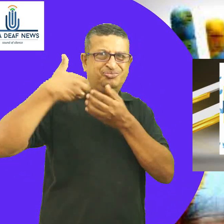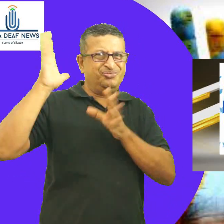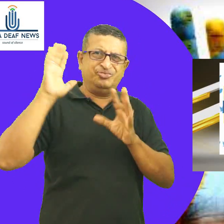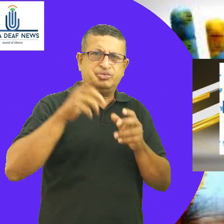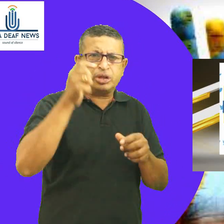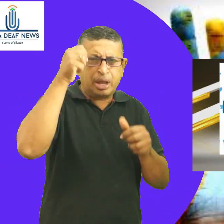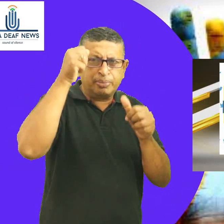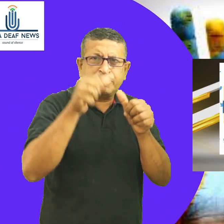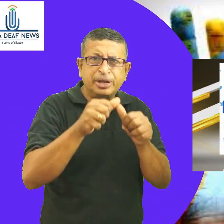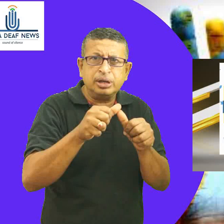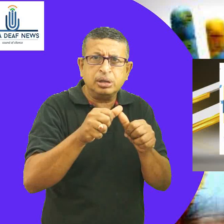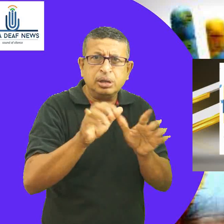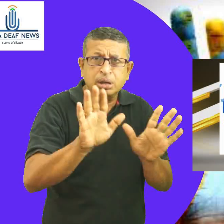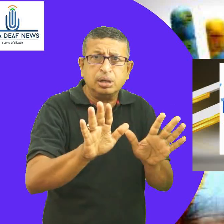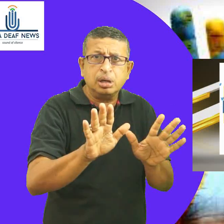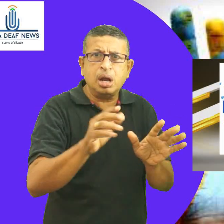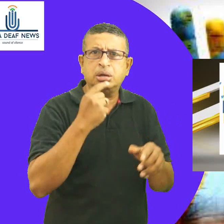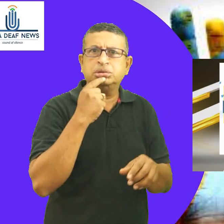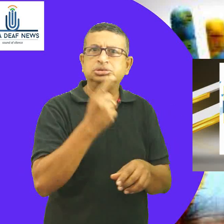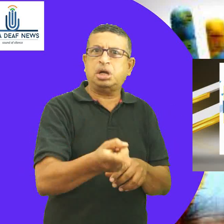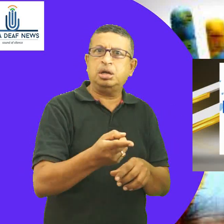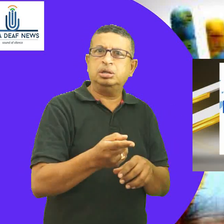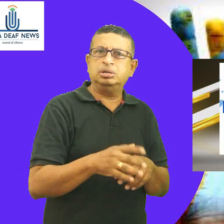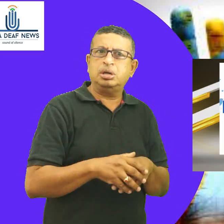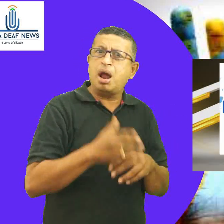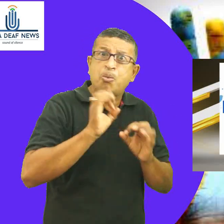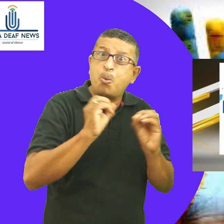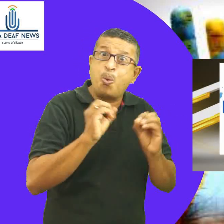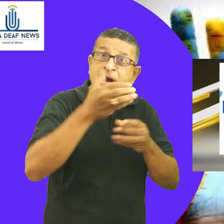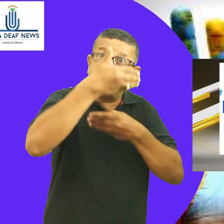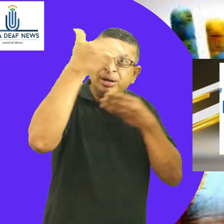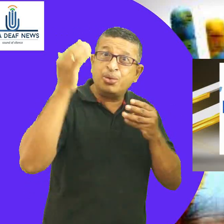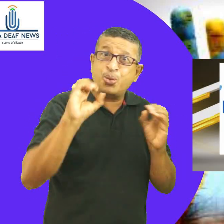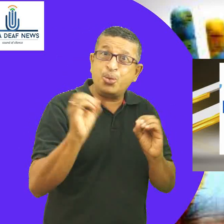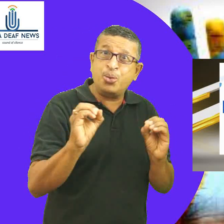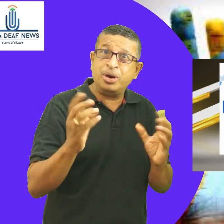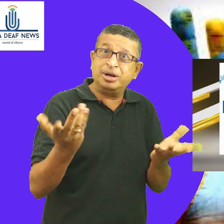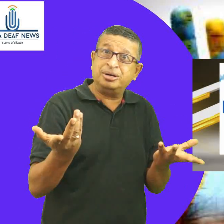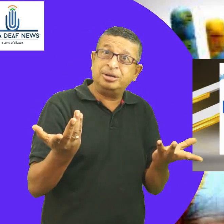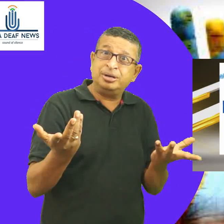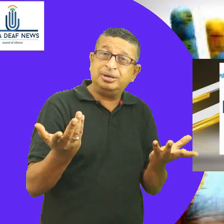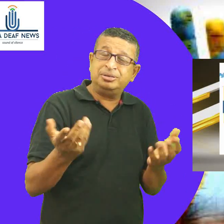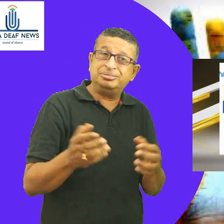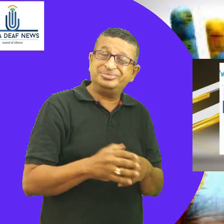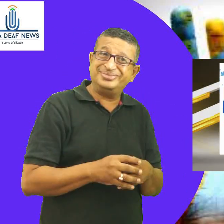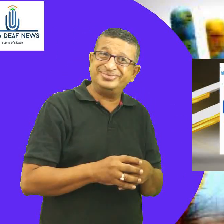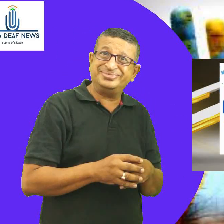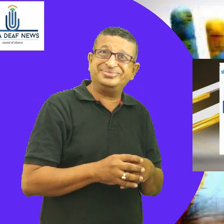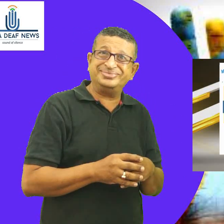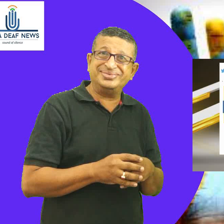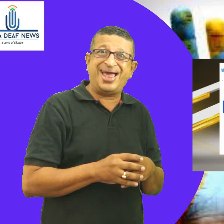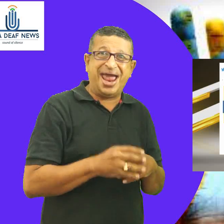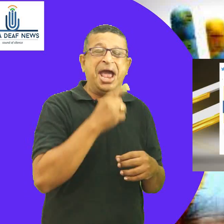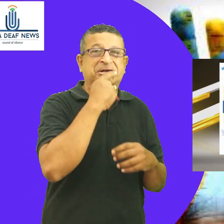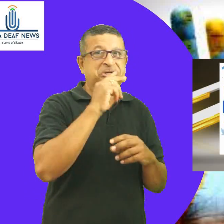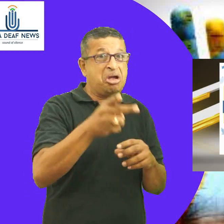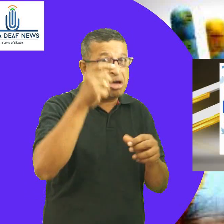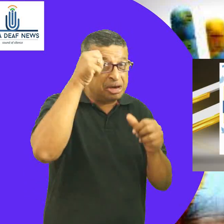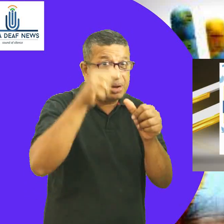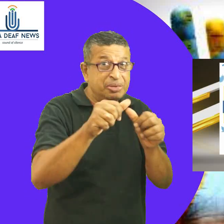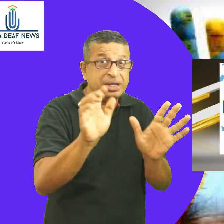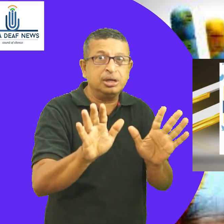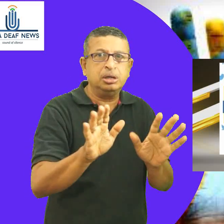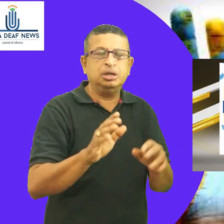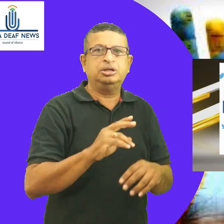quoting now the dossier of lies presented by Pakistan enjoys zero credibility. Concocting documents